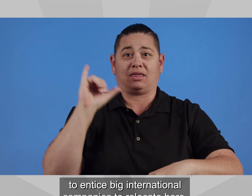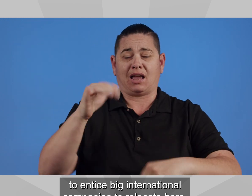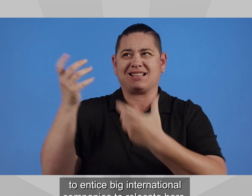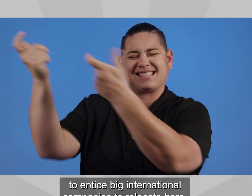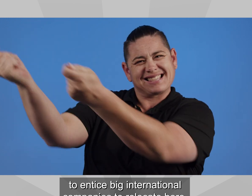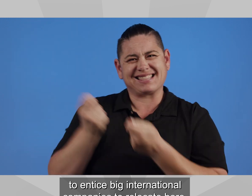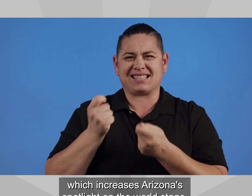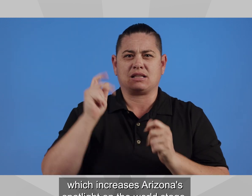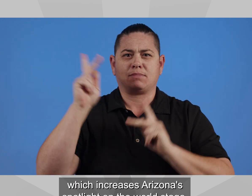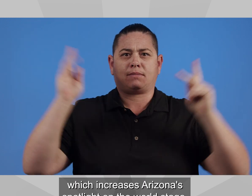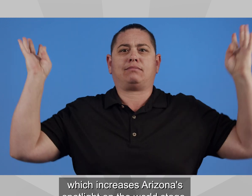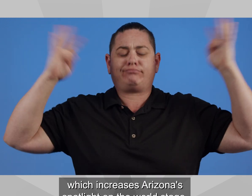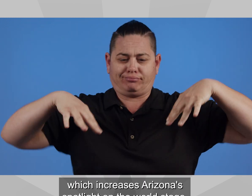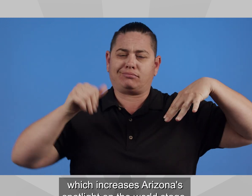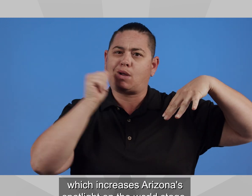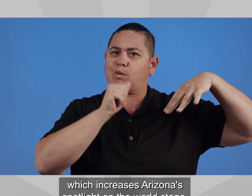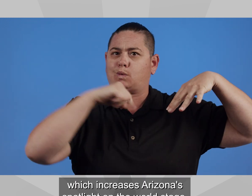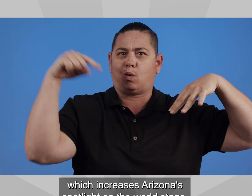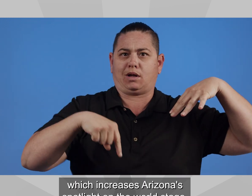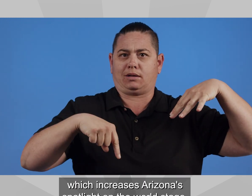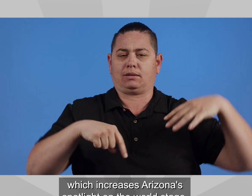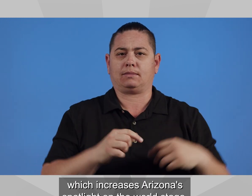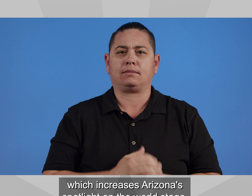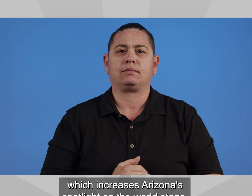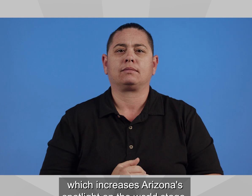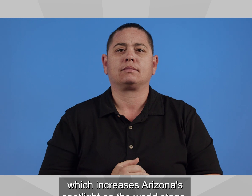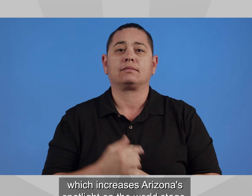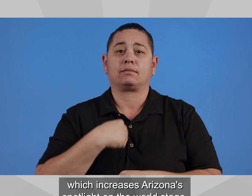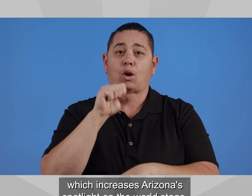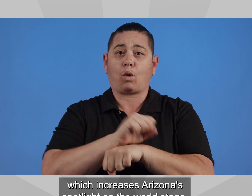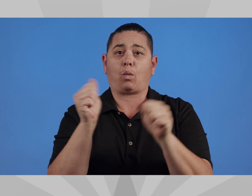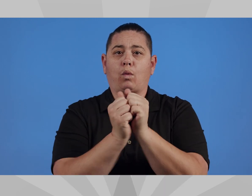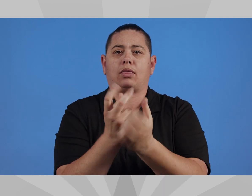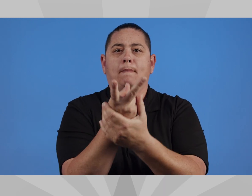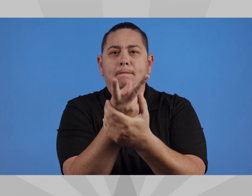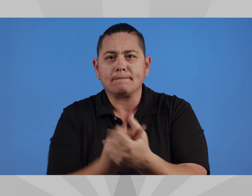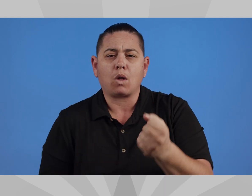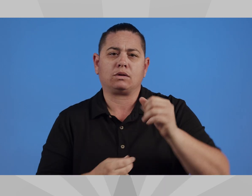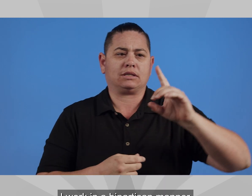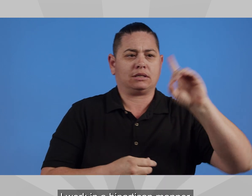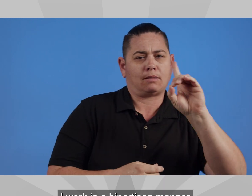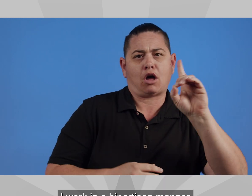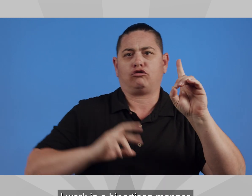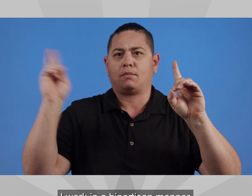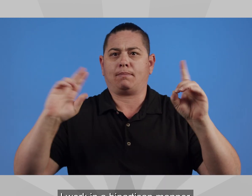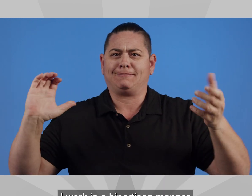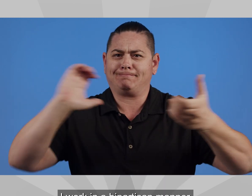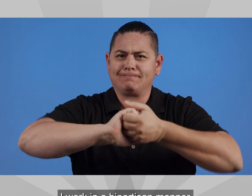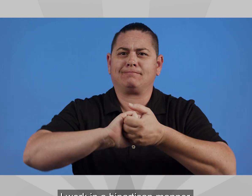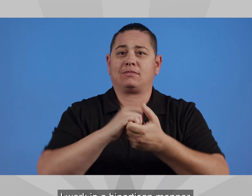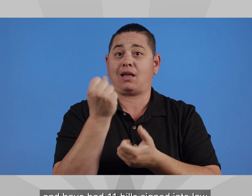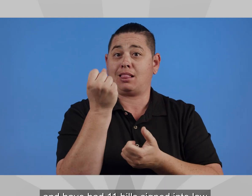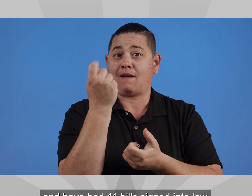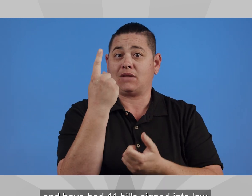here, which increases Arizona's spotlight on the world stage. I work in a bipartisan